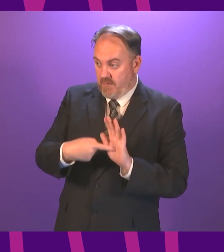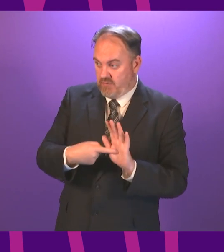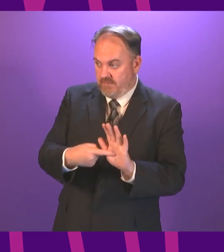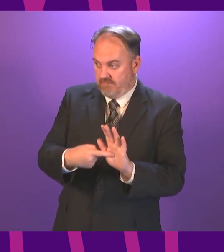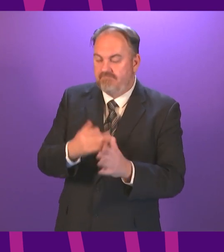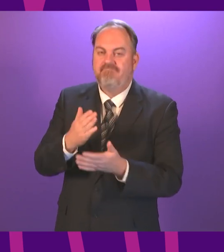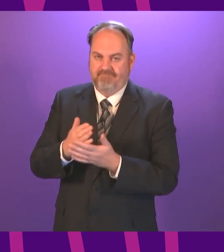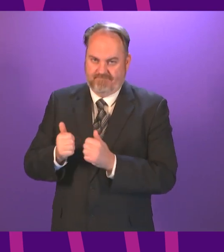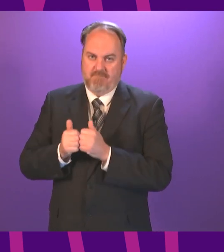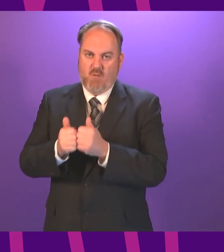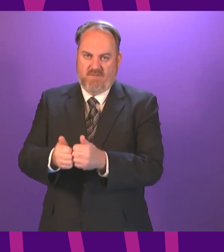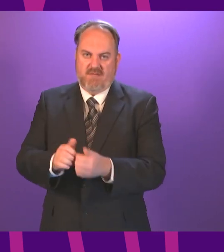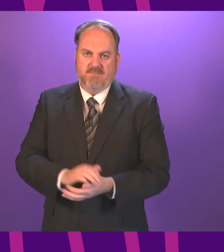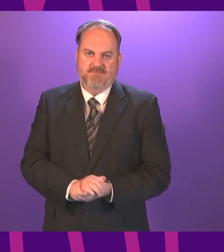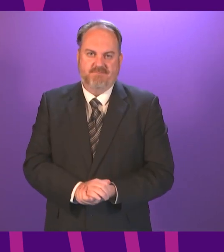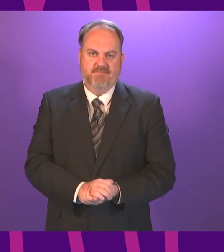Moved, President of the